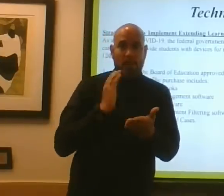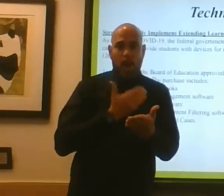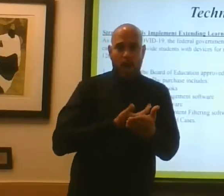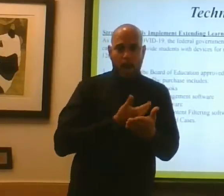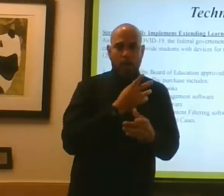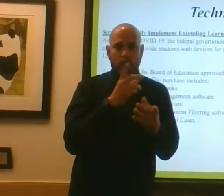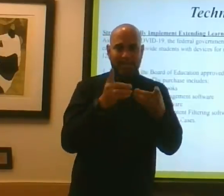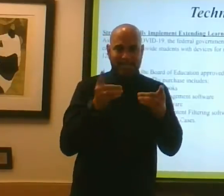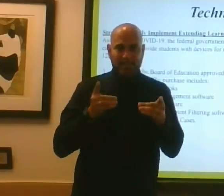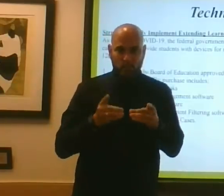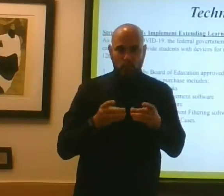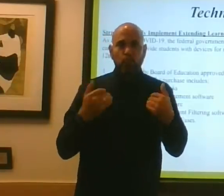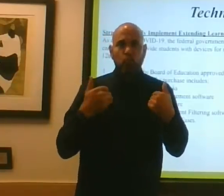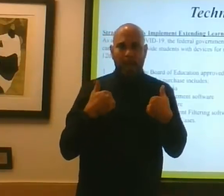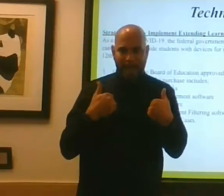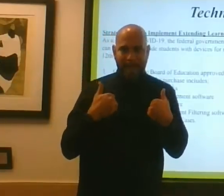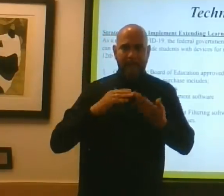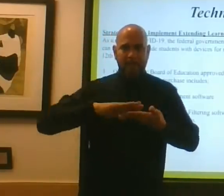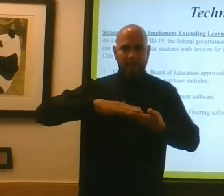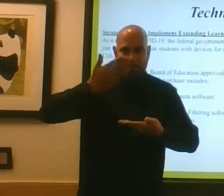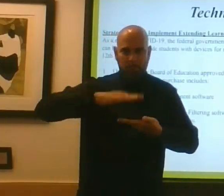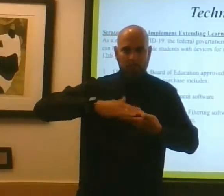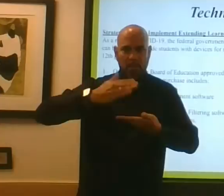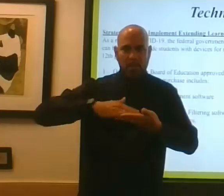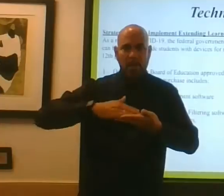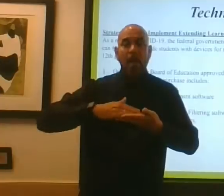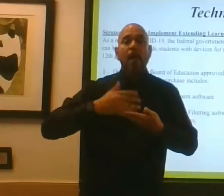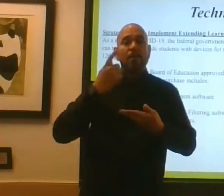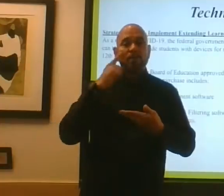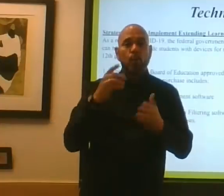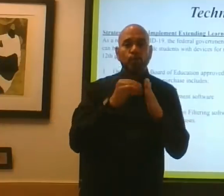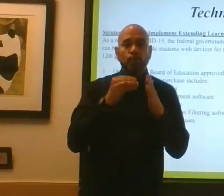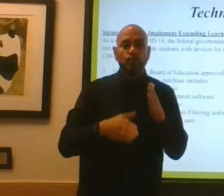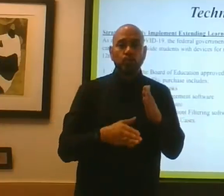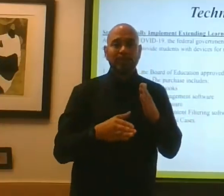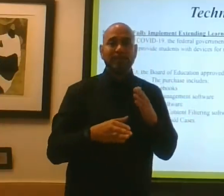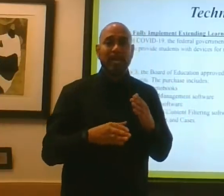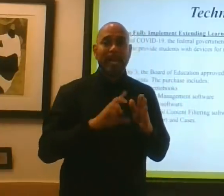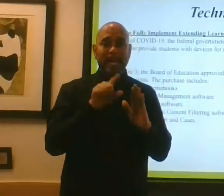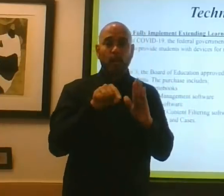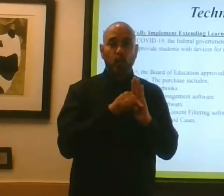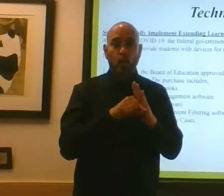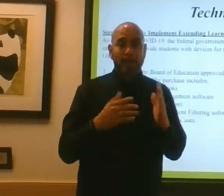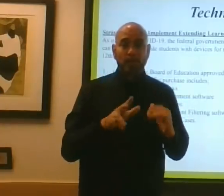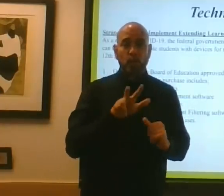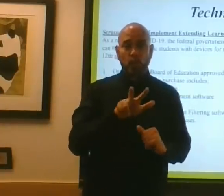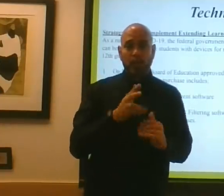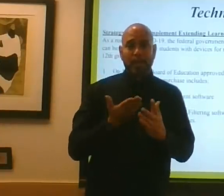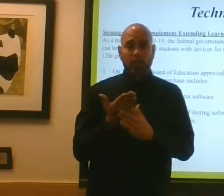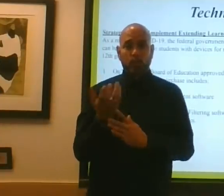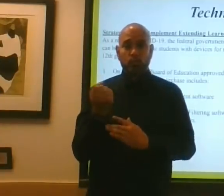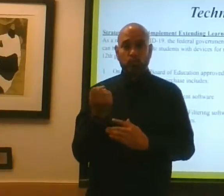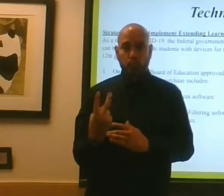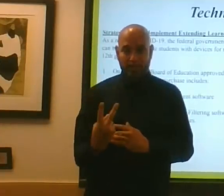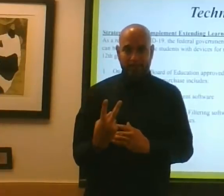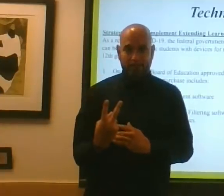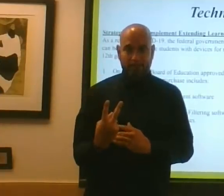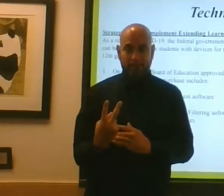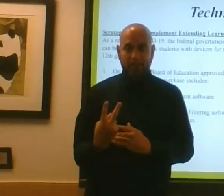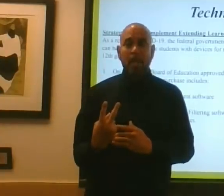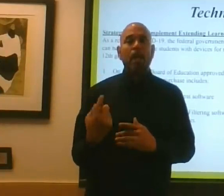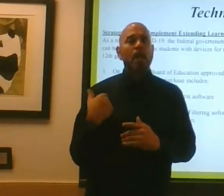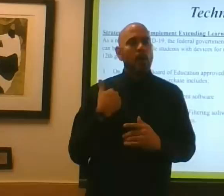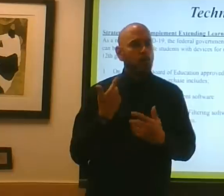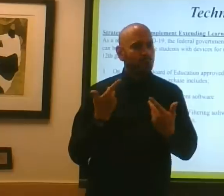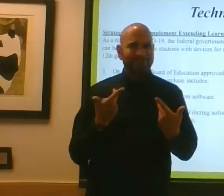to secure devices for students in grades three through 12. As you well know, we're in the process of ensuring that we get